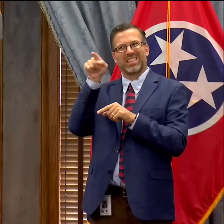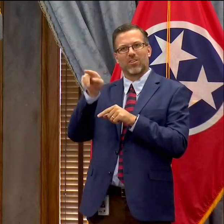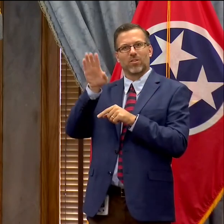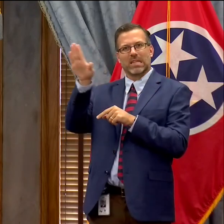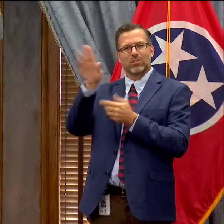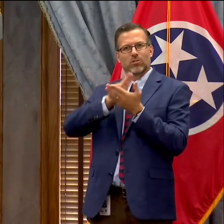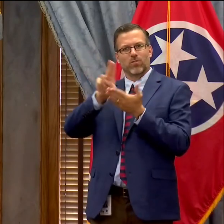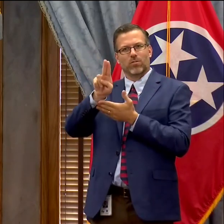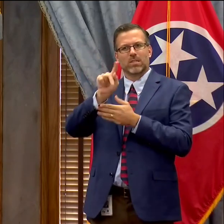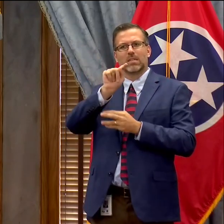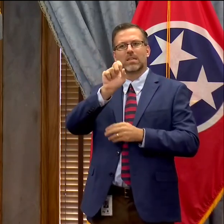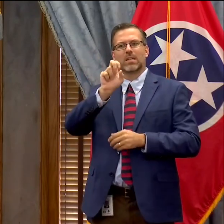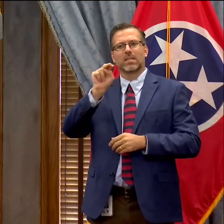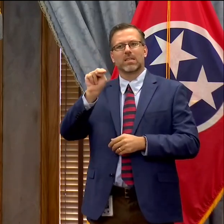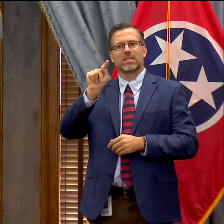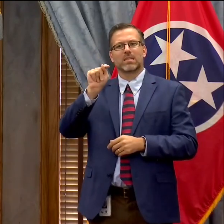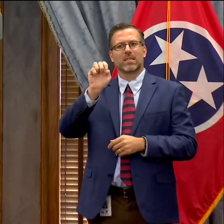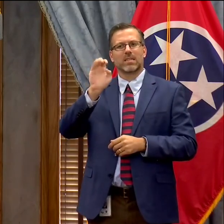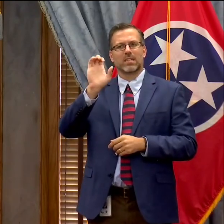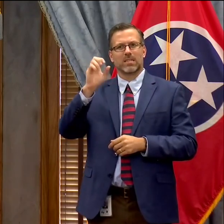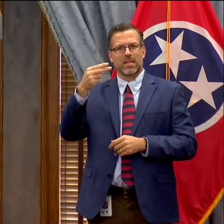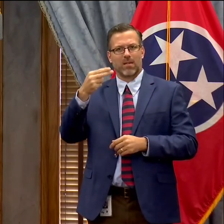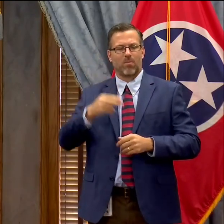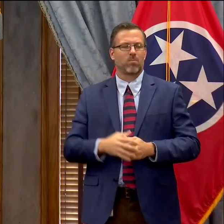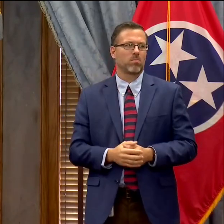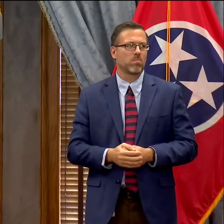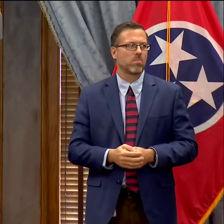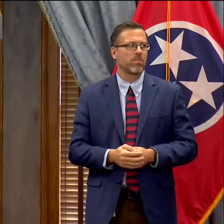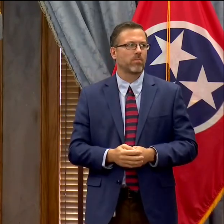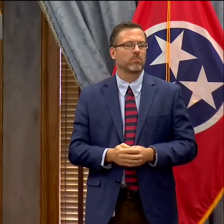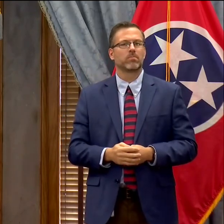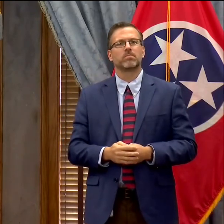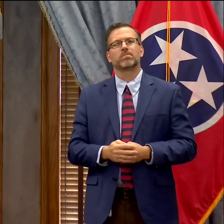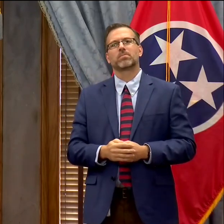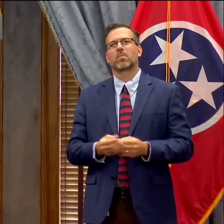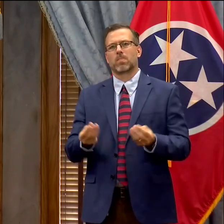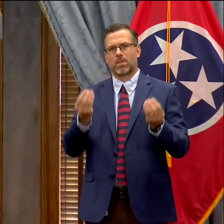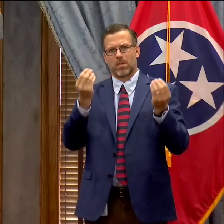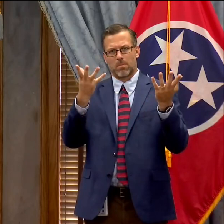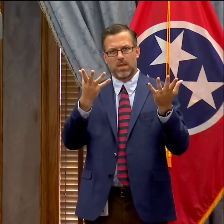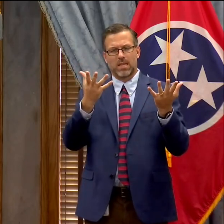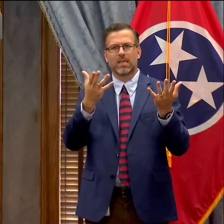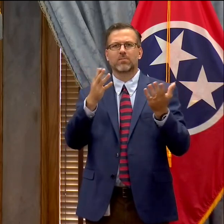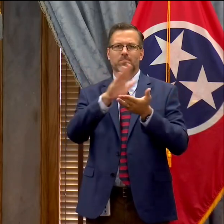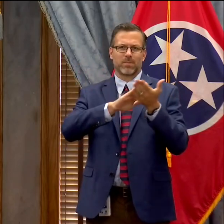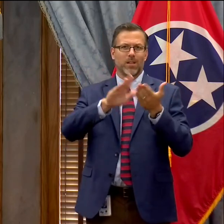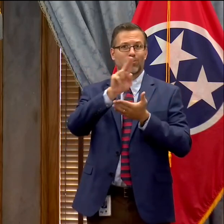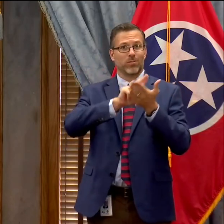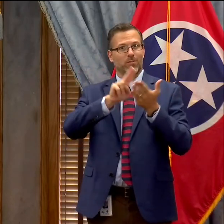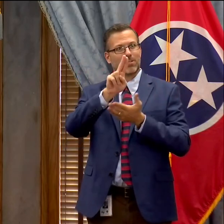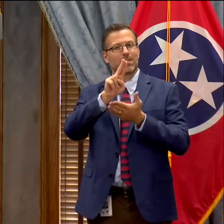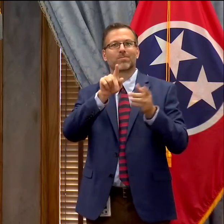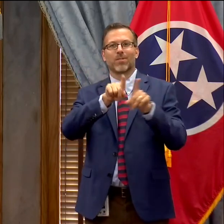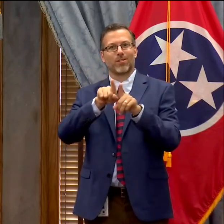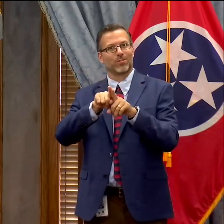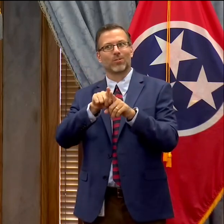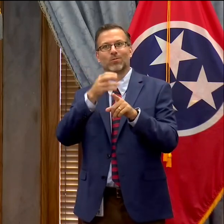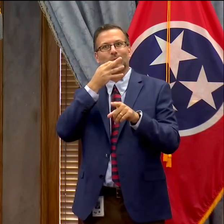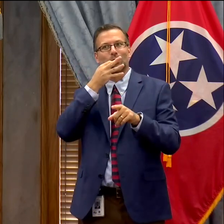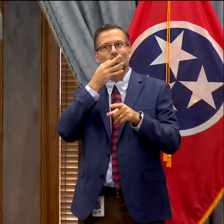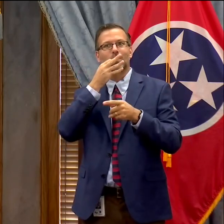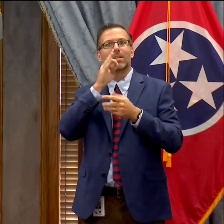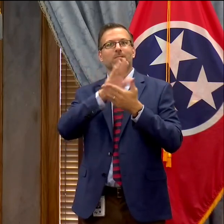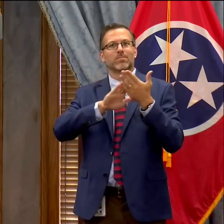speaking of higher institutions, coming back to campus for a lot of folks means the return of college football. had an encouraging